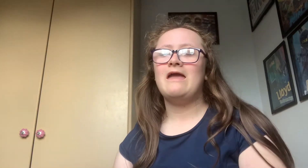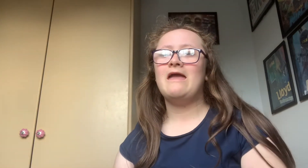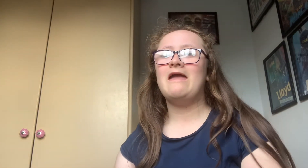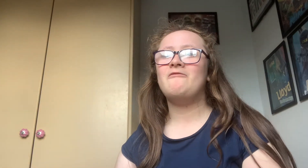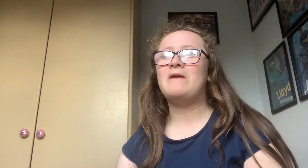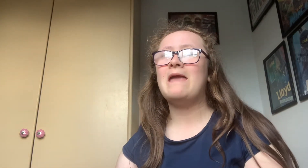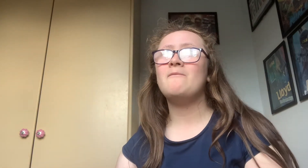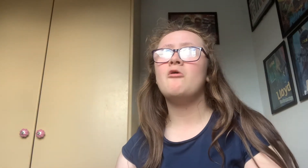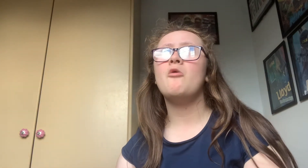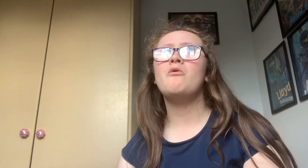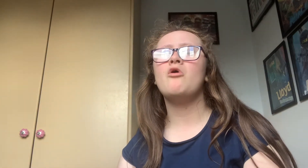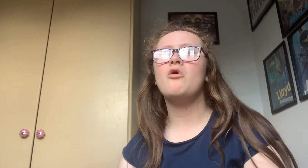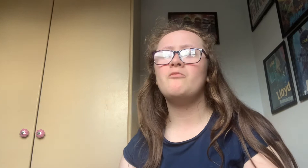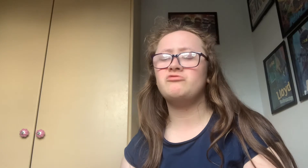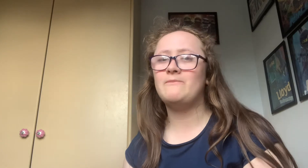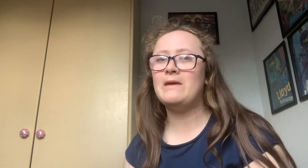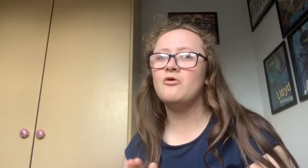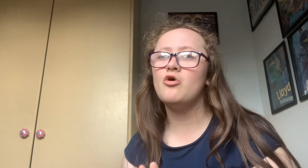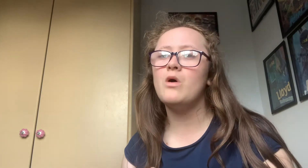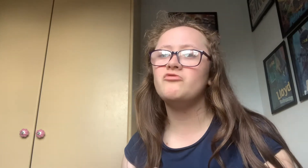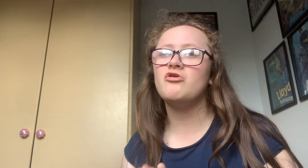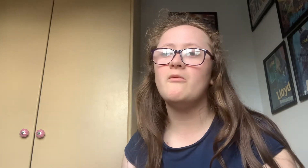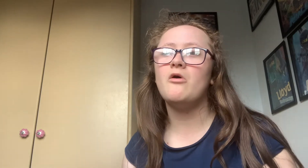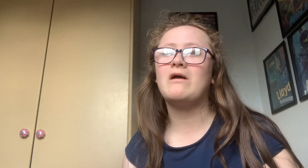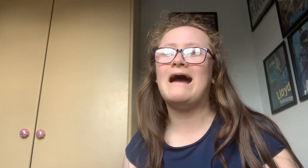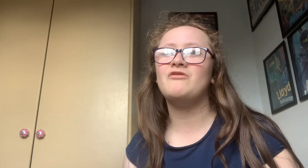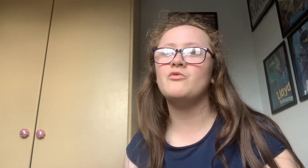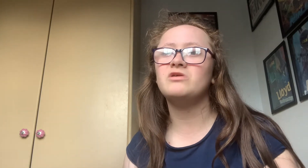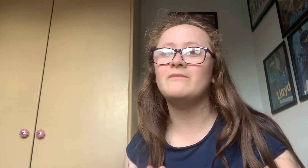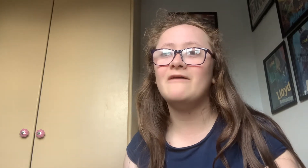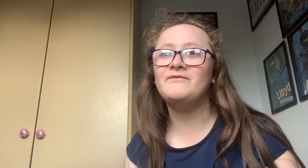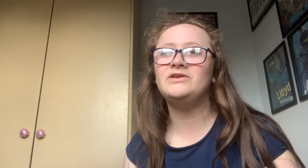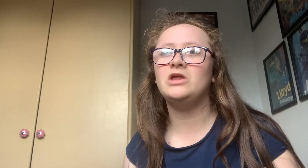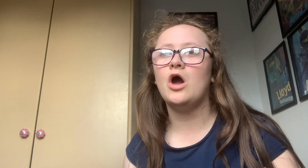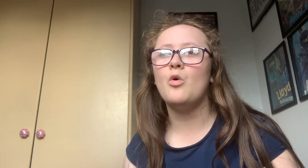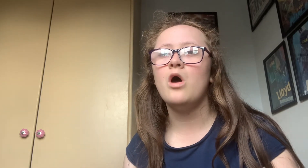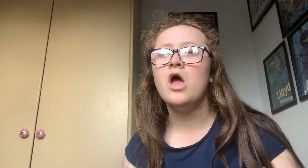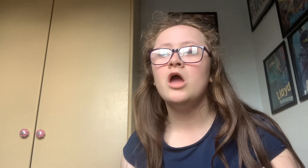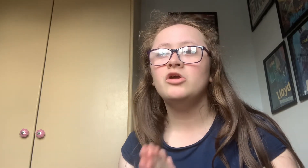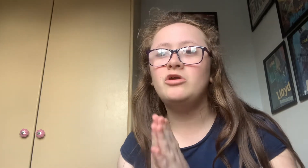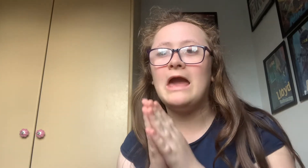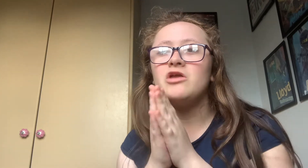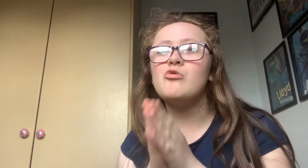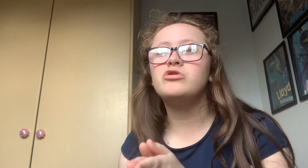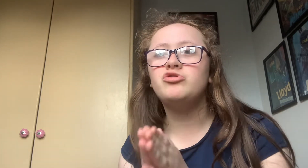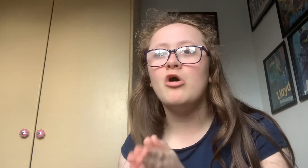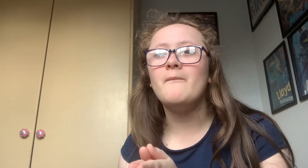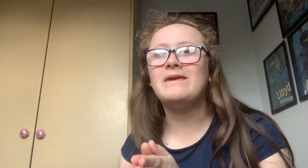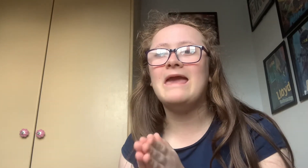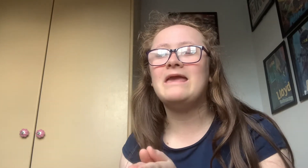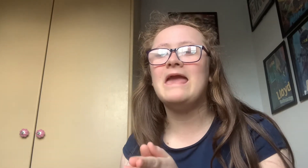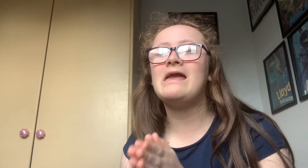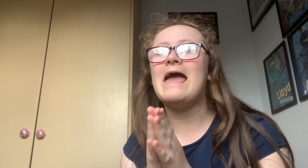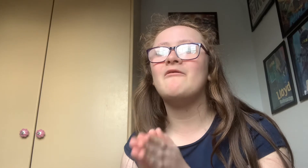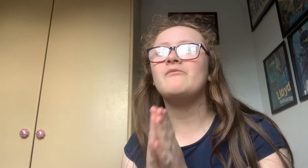If people pop the people who aren't talking about car if you're watching my video Can you stop kicking everybody